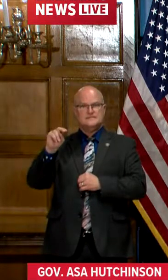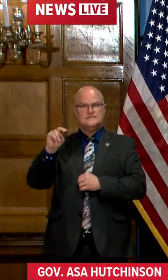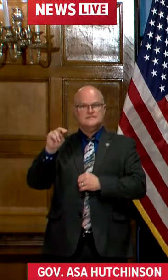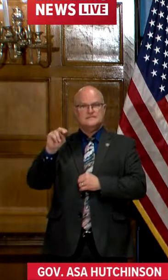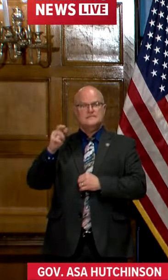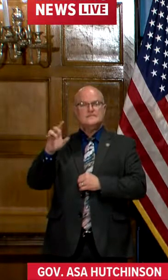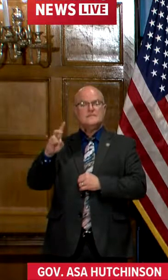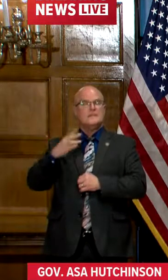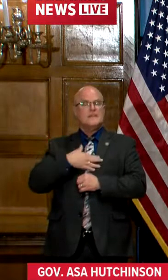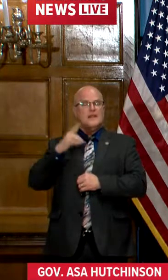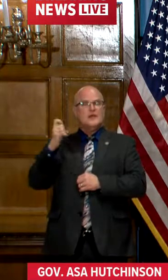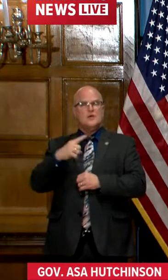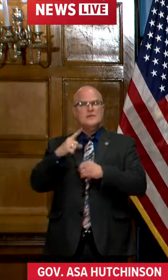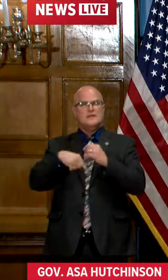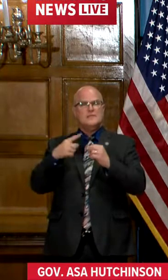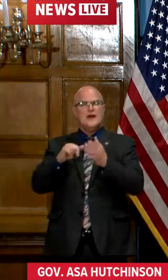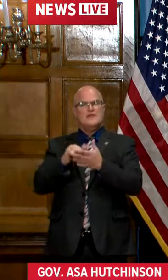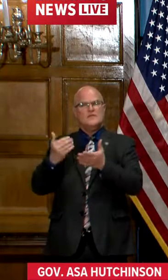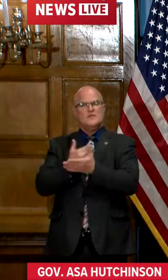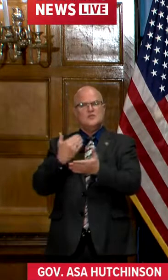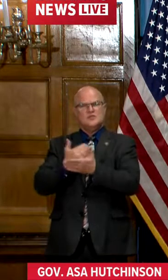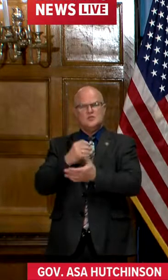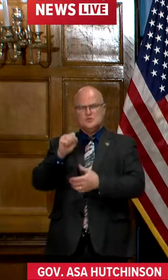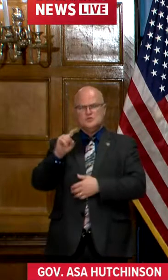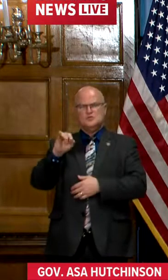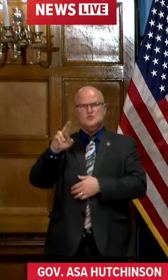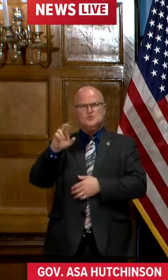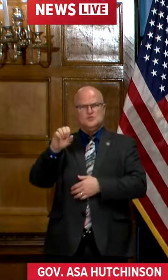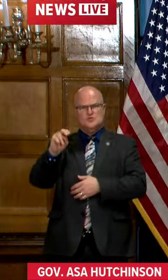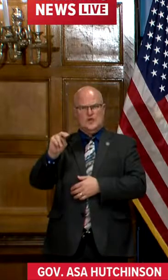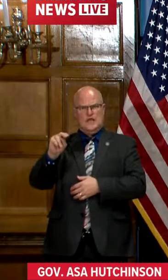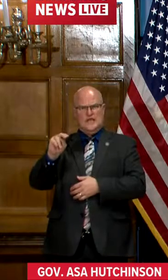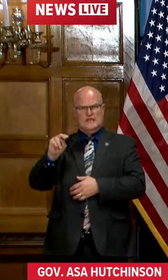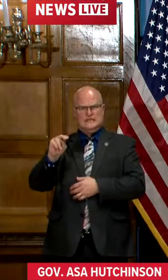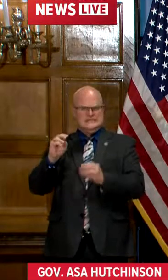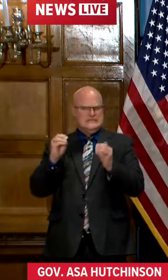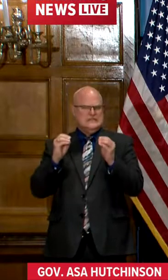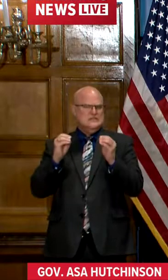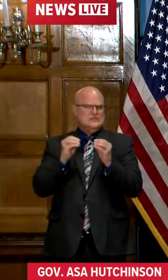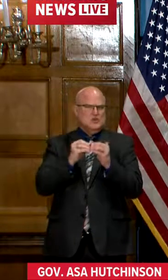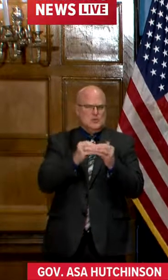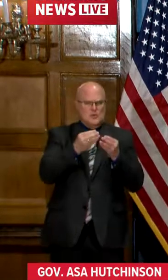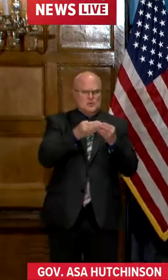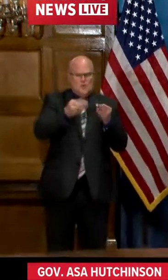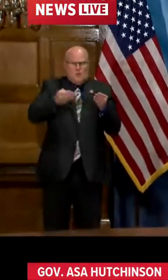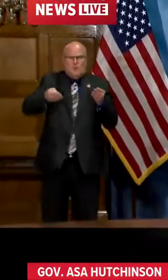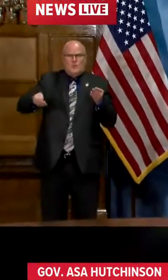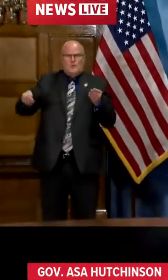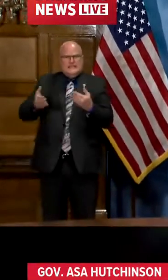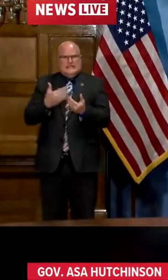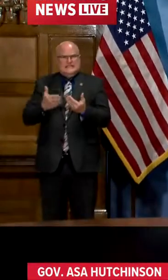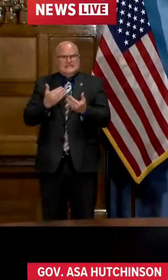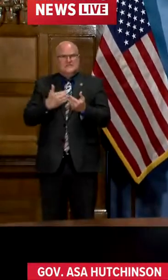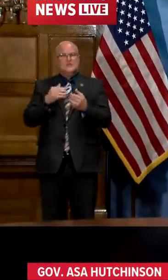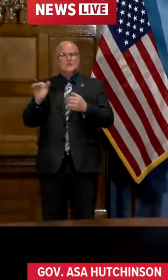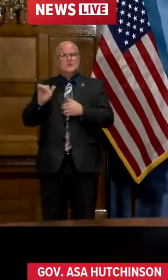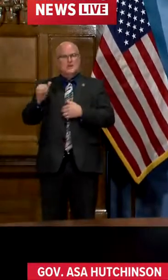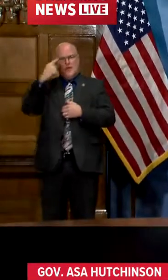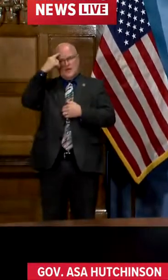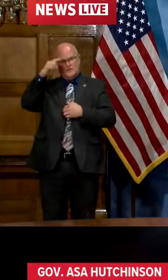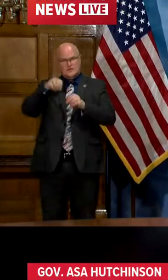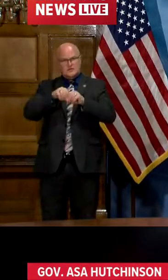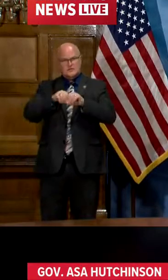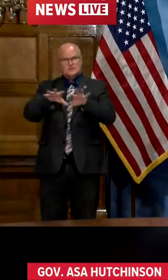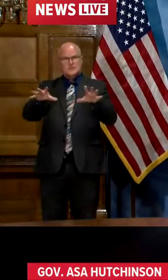my question is regarding the new strain with it being so much more transmissible does that mean it will be more likely for